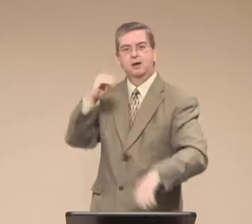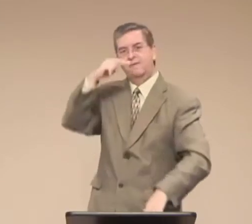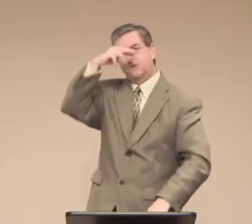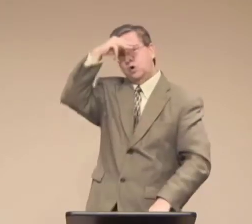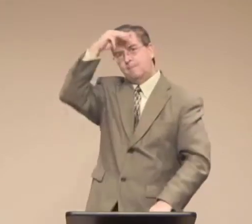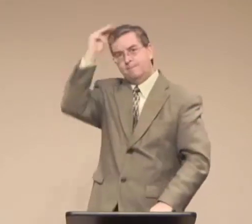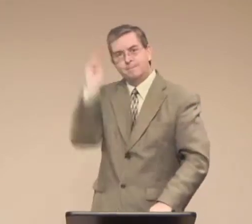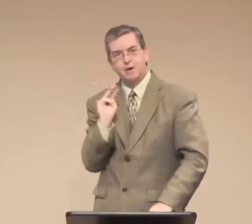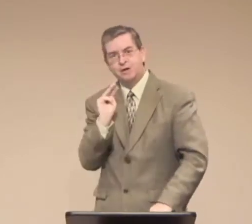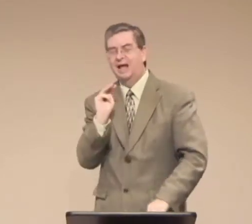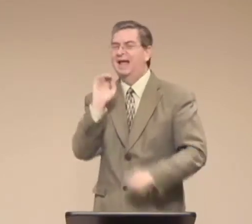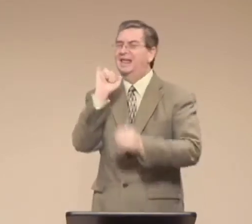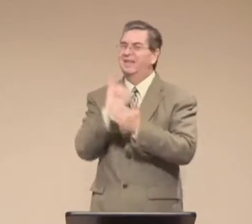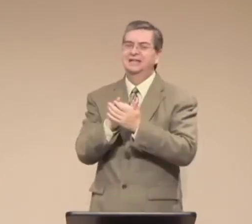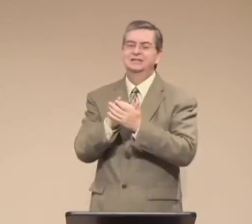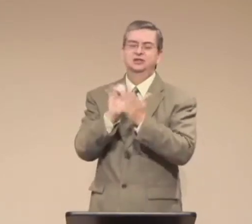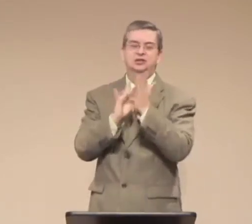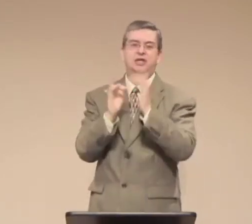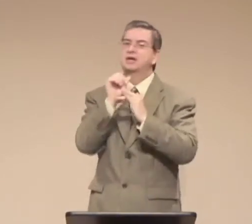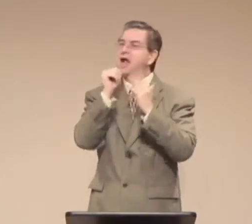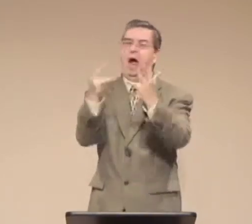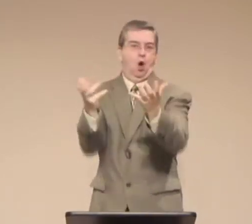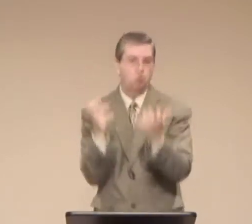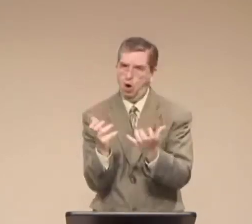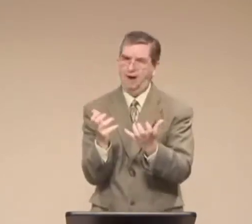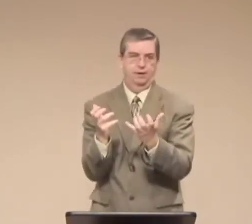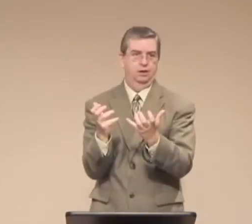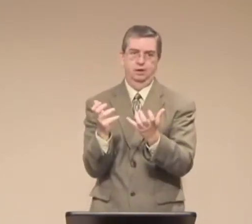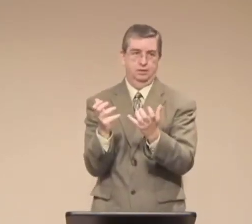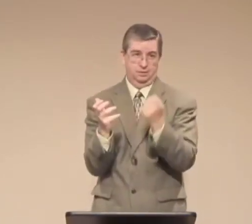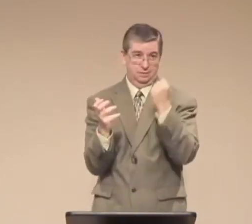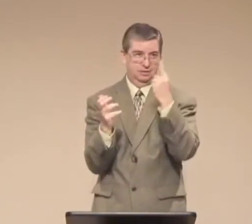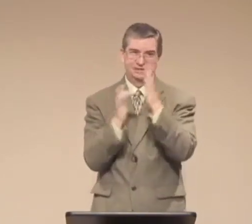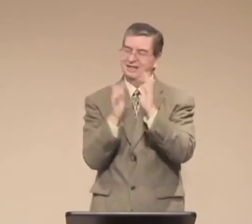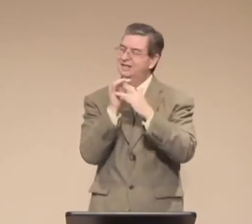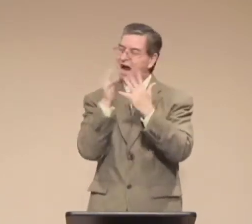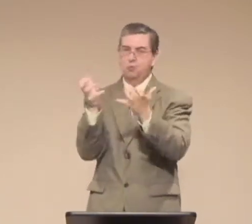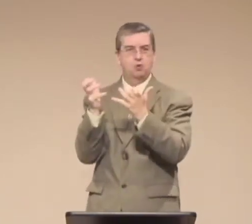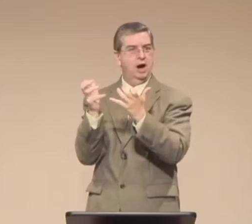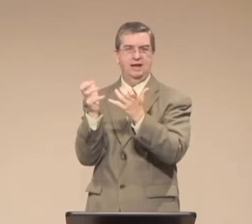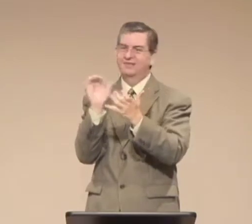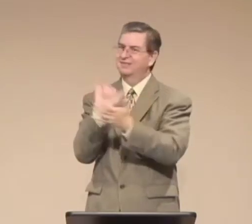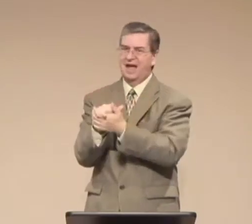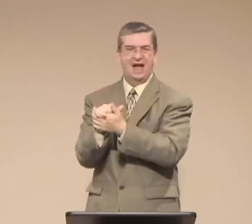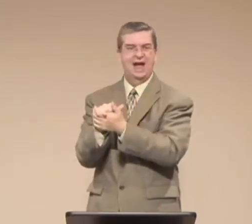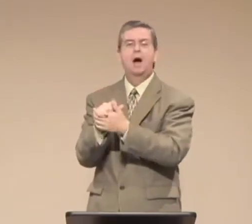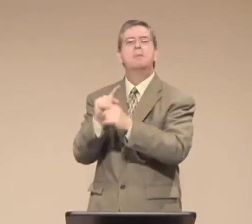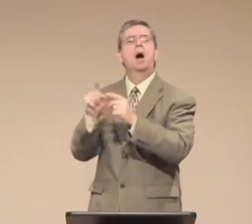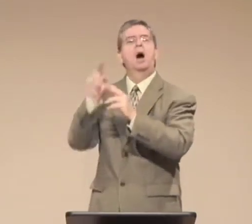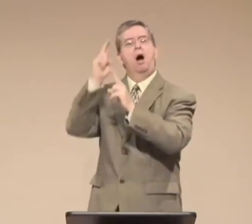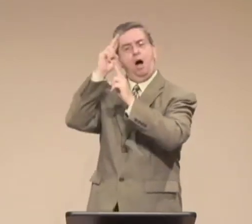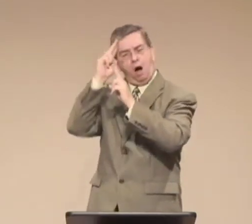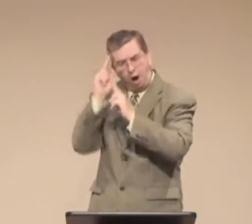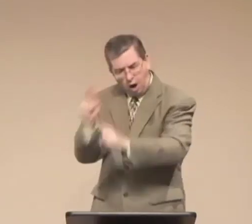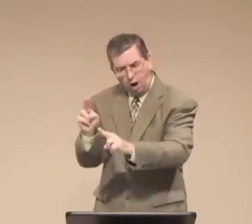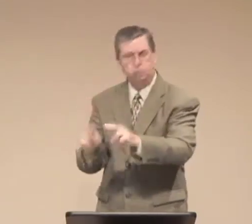But as we do these things, it's important that we work in our lives that we don't want to make that name an idol.